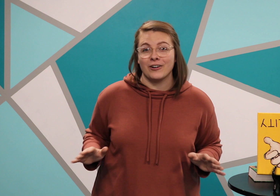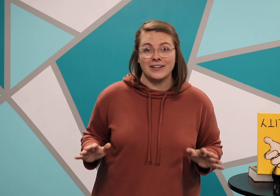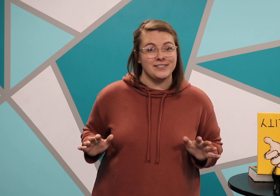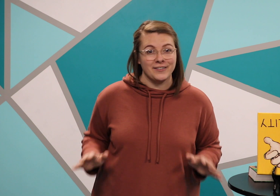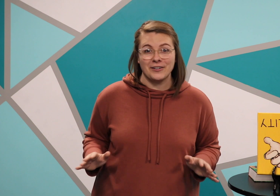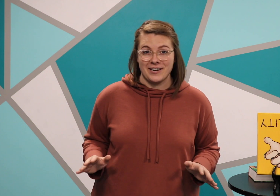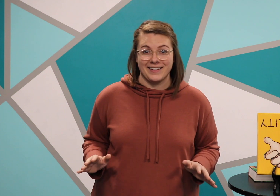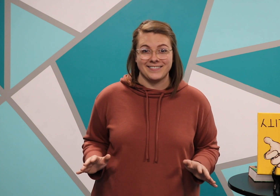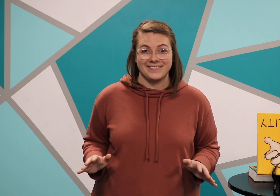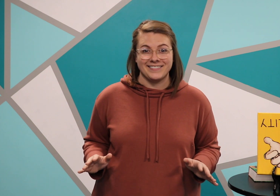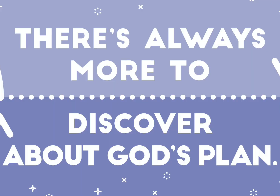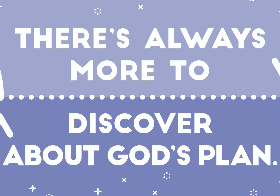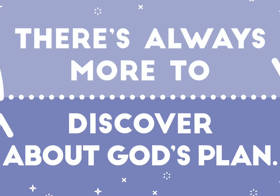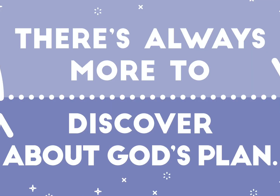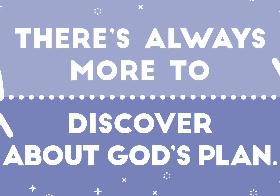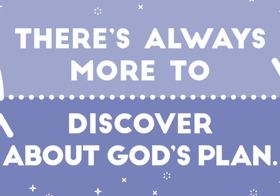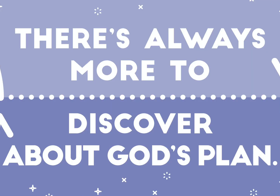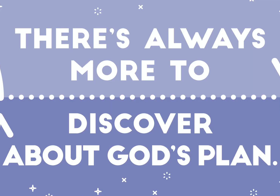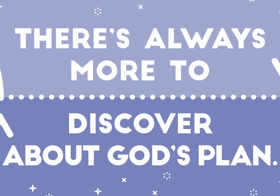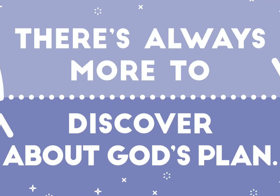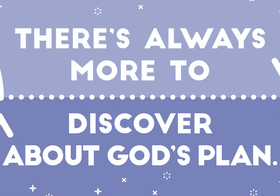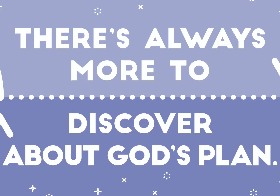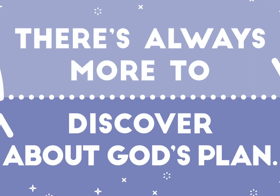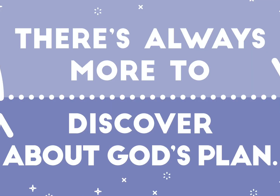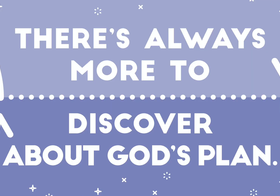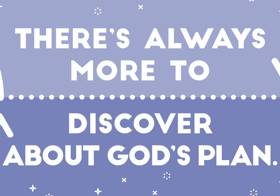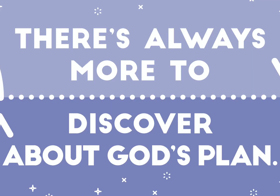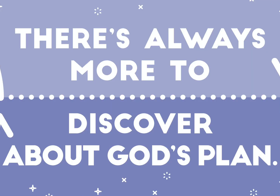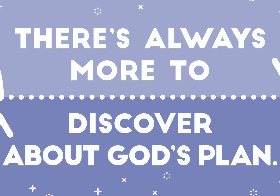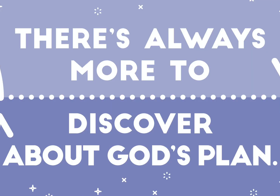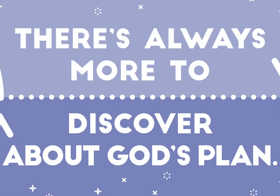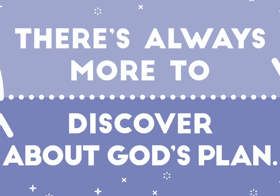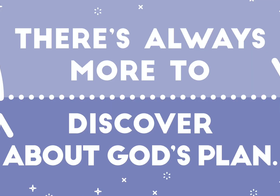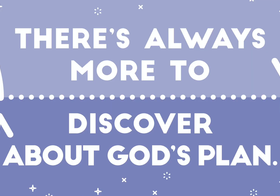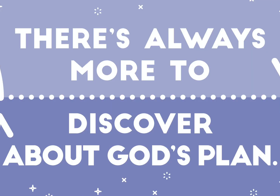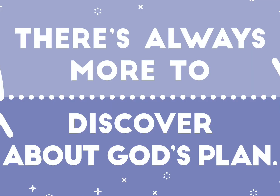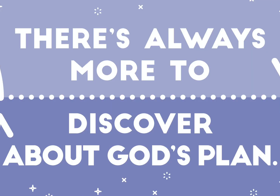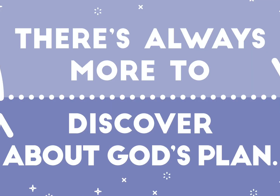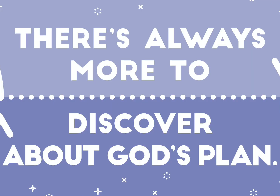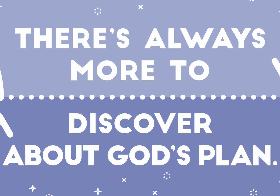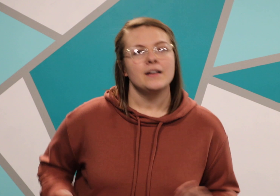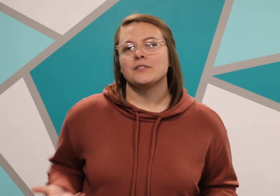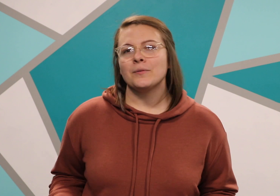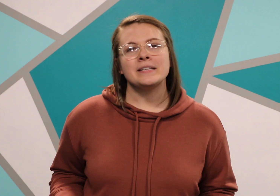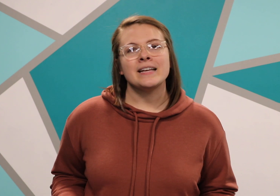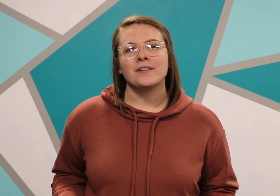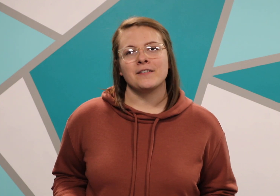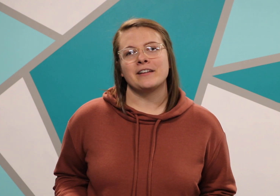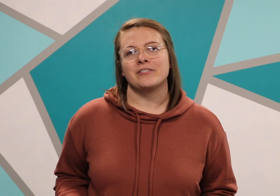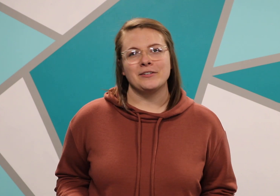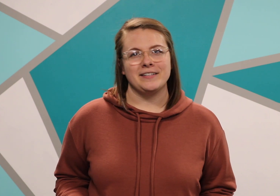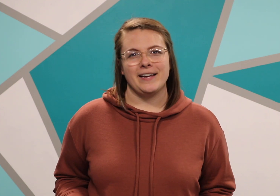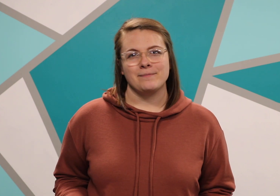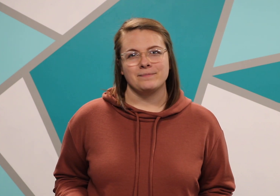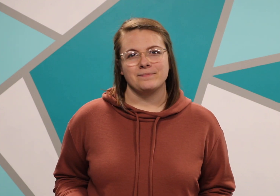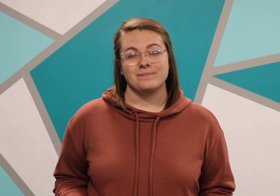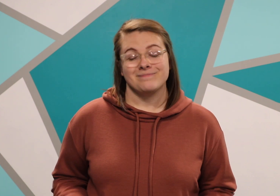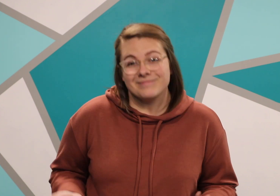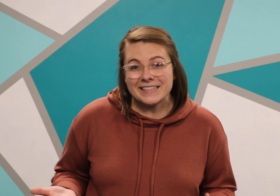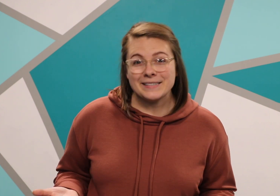done learning there's always more to discover about God's plan so what does that look like for you today it's